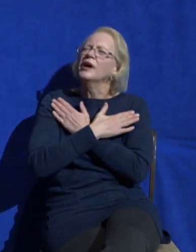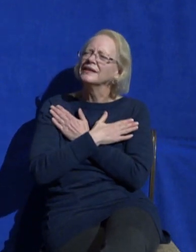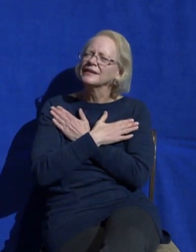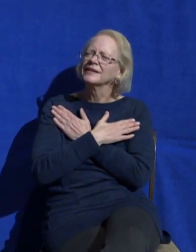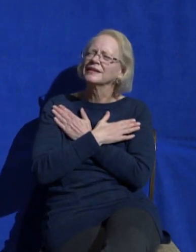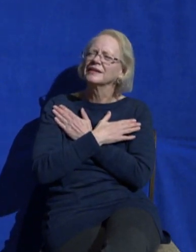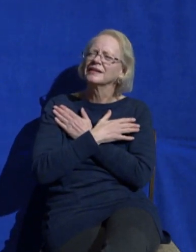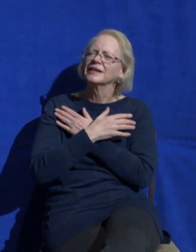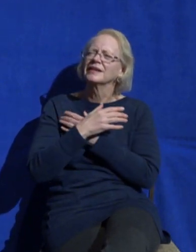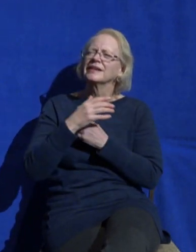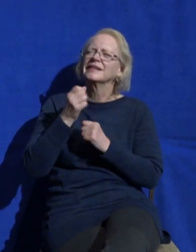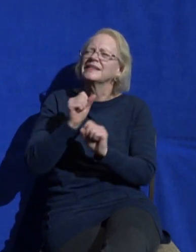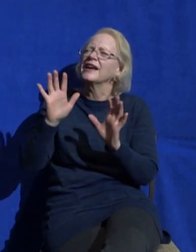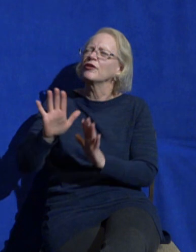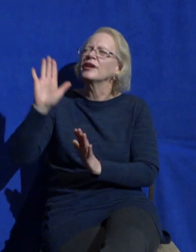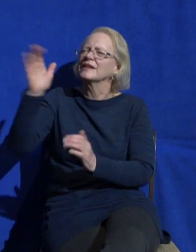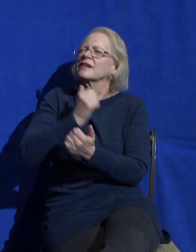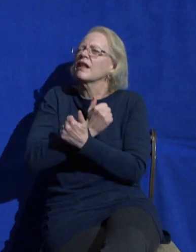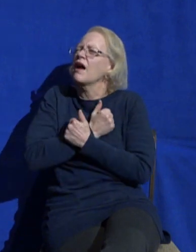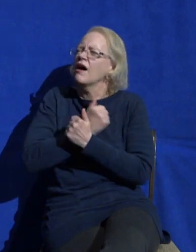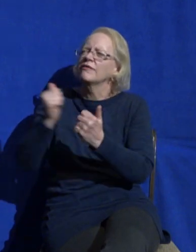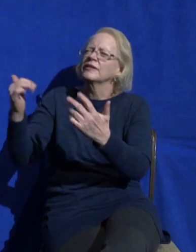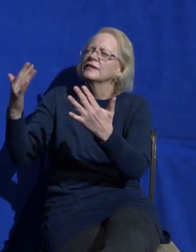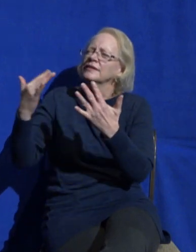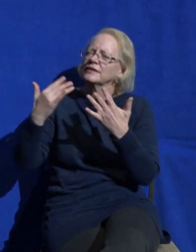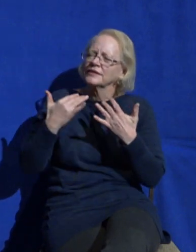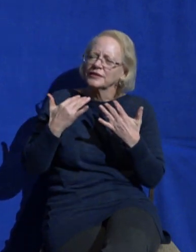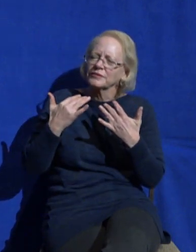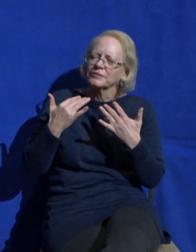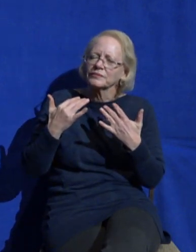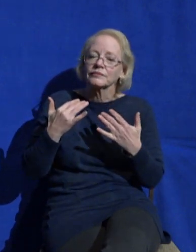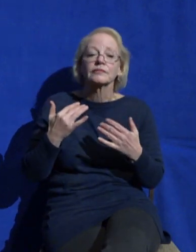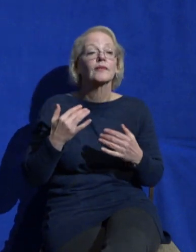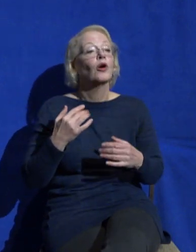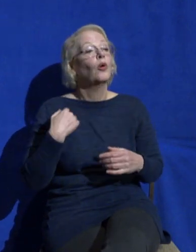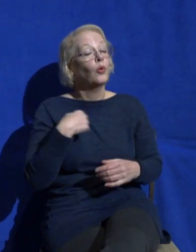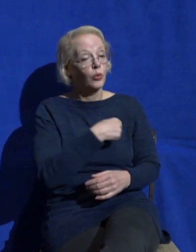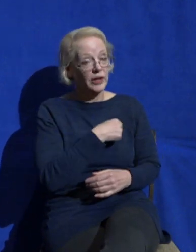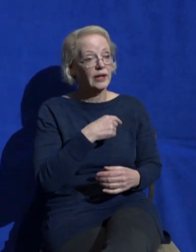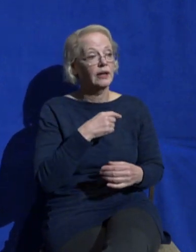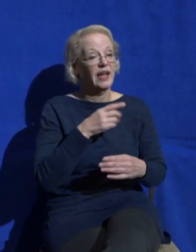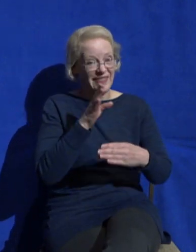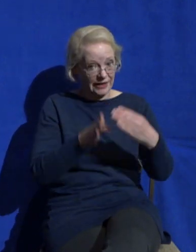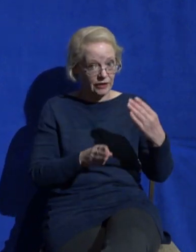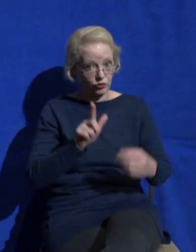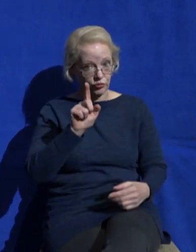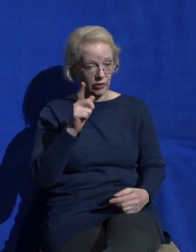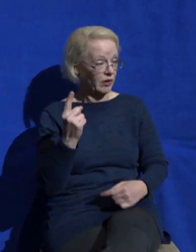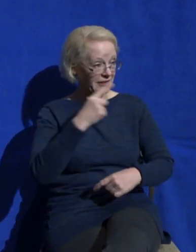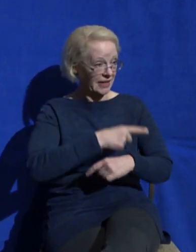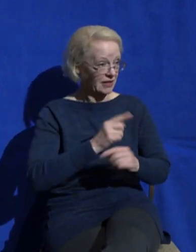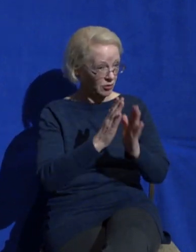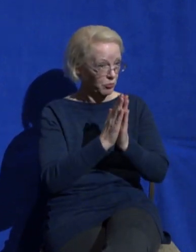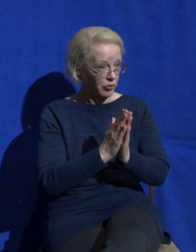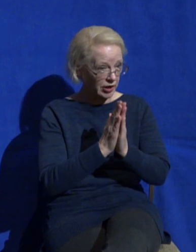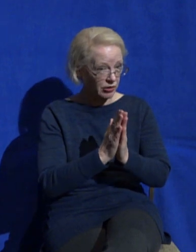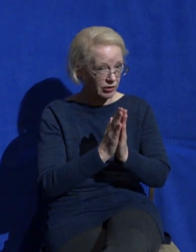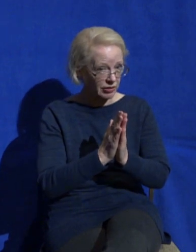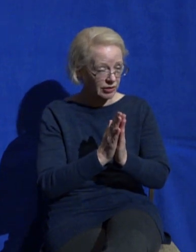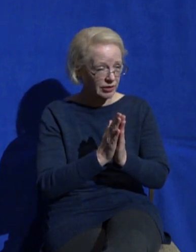and the point of this sermon as we close out 21 days of prayer the point of this sermon isn't really to get you to do anything first and foremost I'm trying to